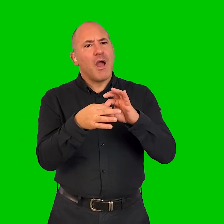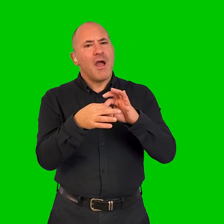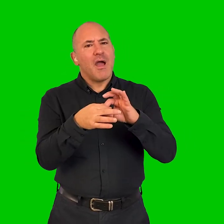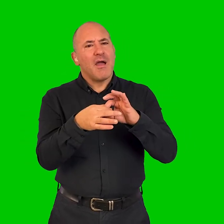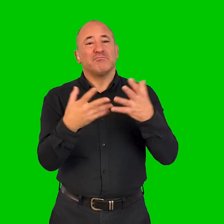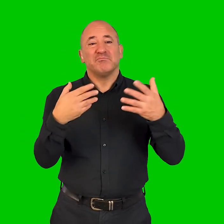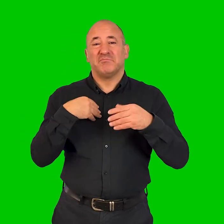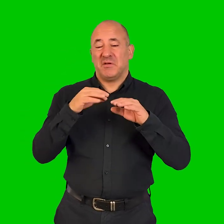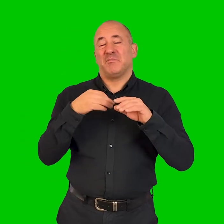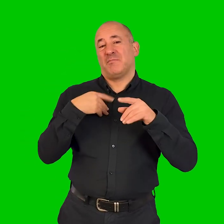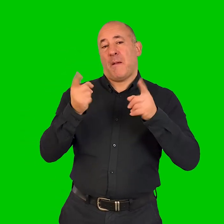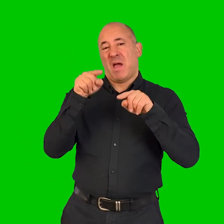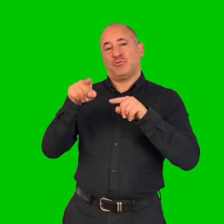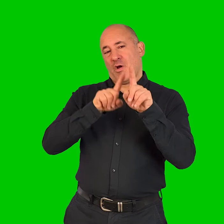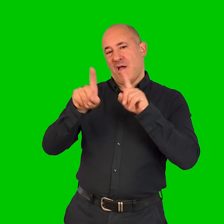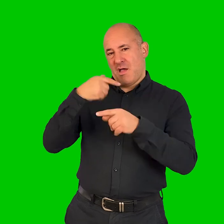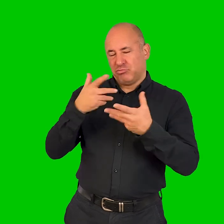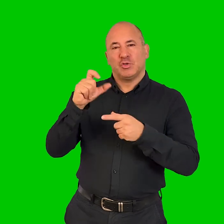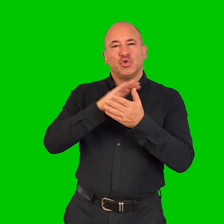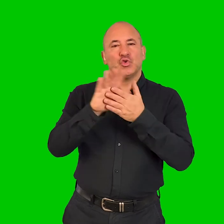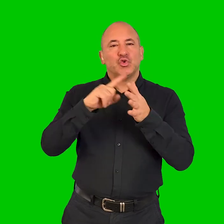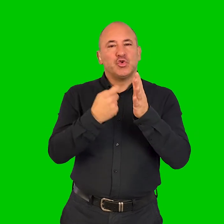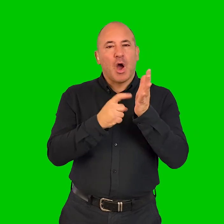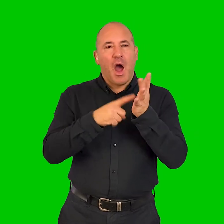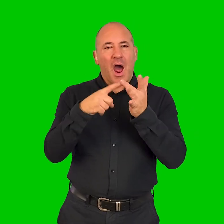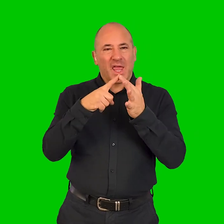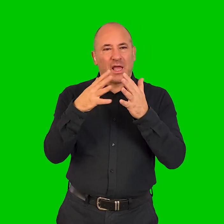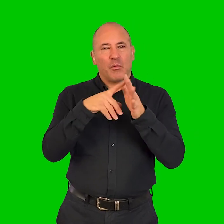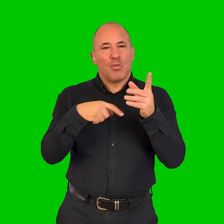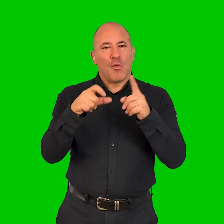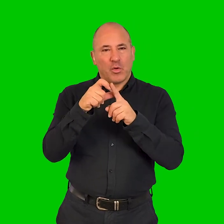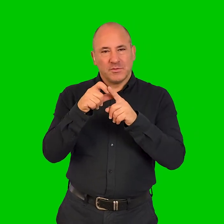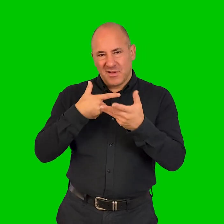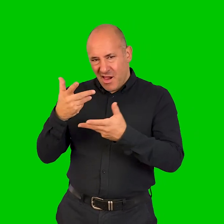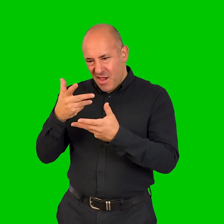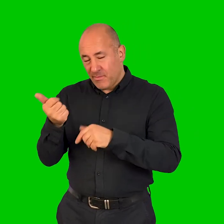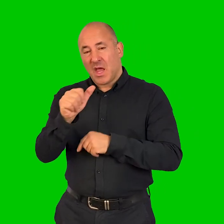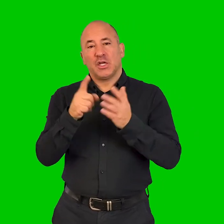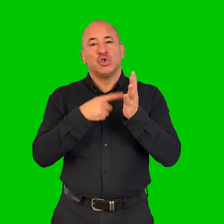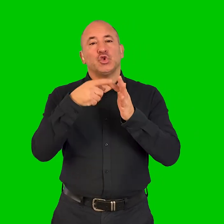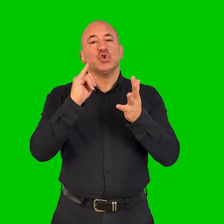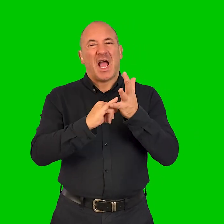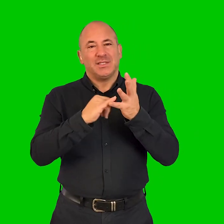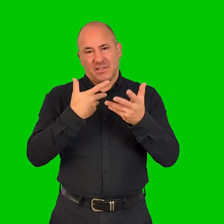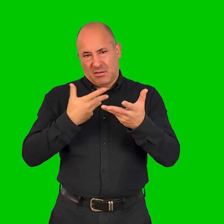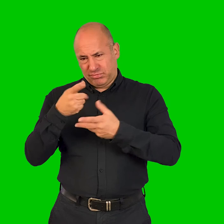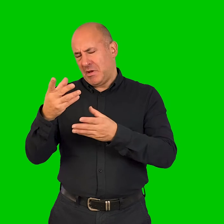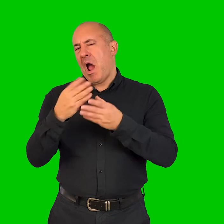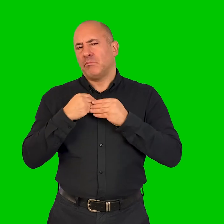those two things together. So, I talked to my line manager, Charlie Ward, and then I, then